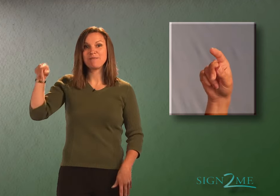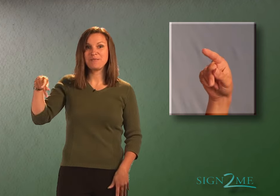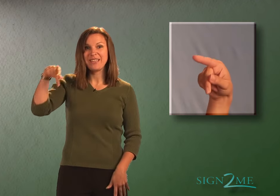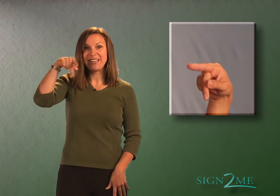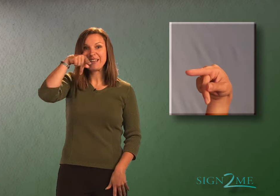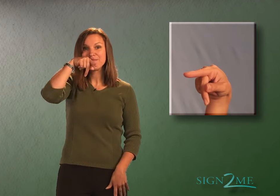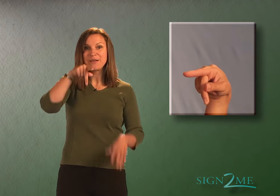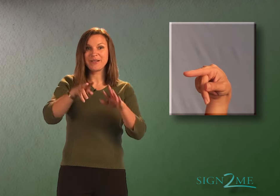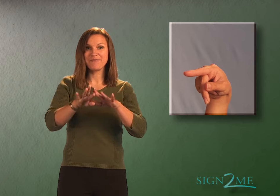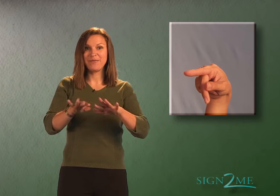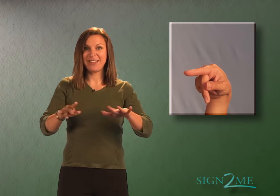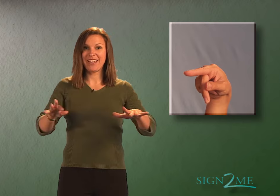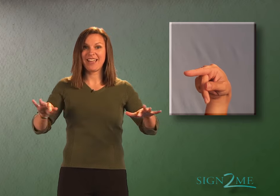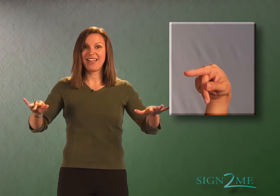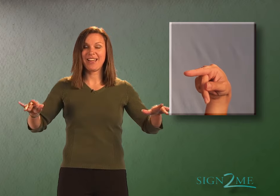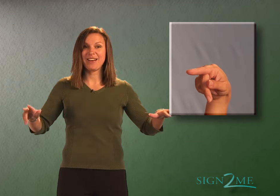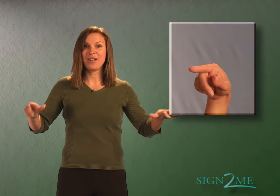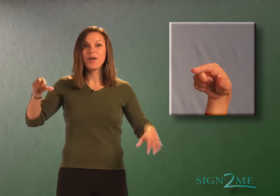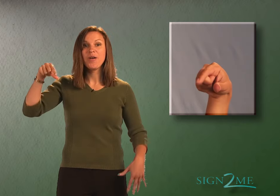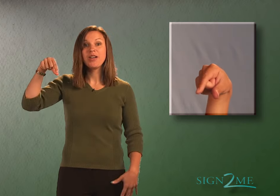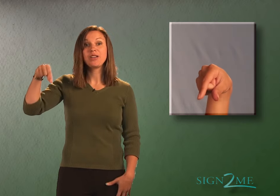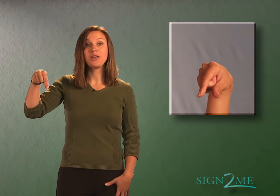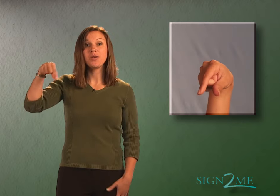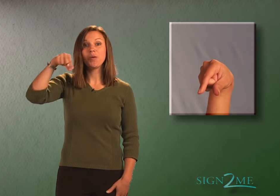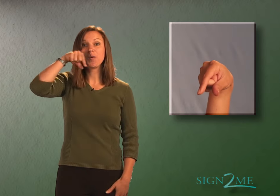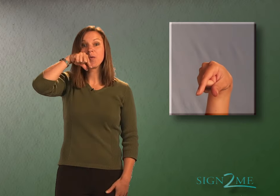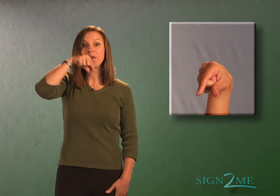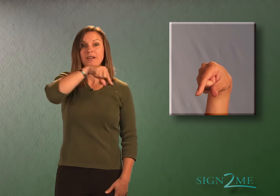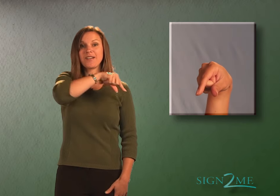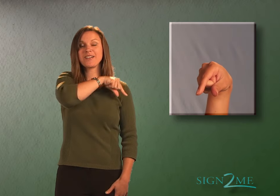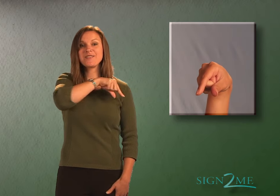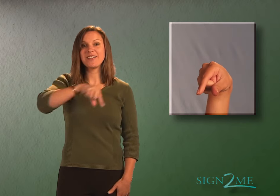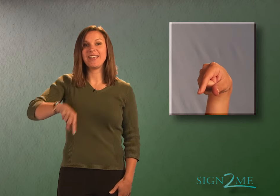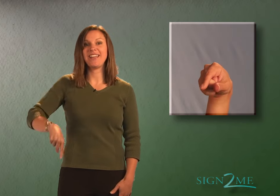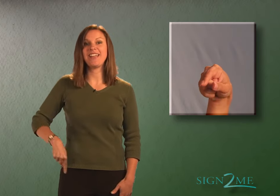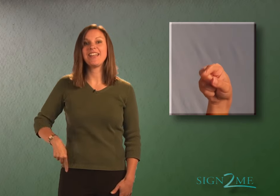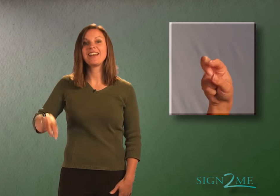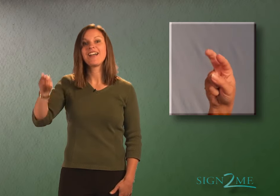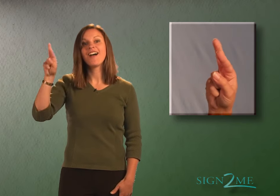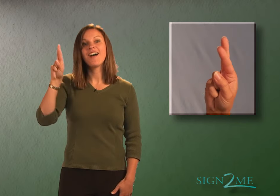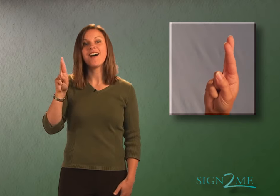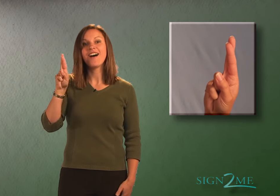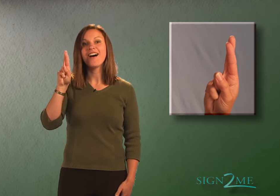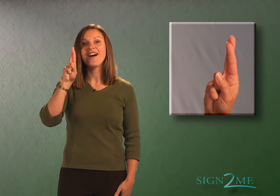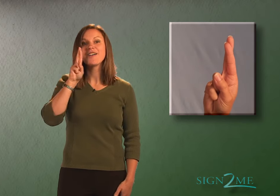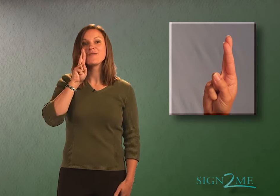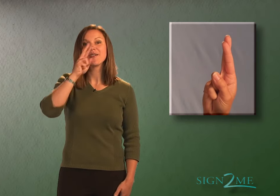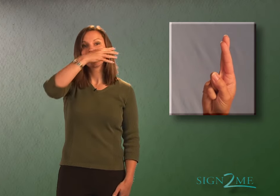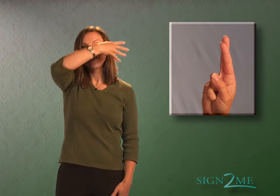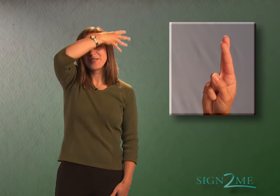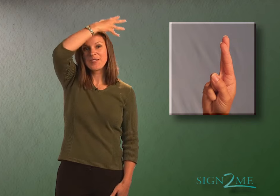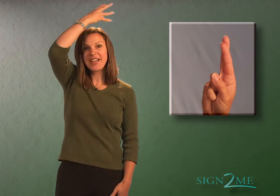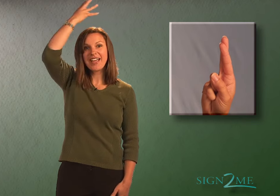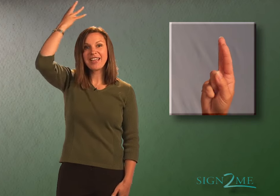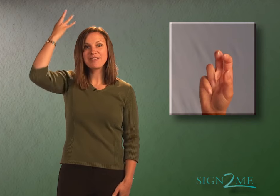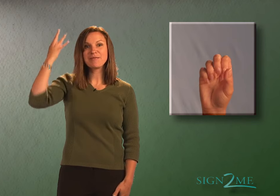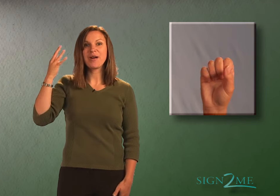Beep Piano Q. Queen R. Rainbow